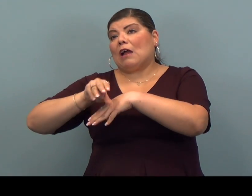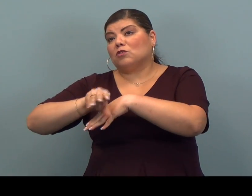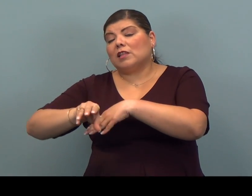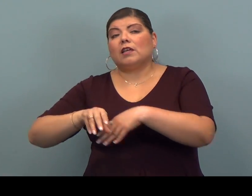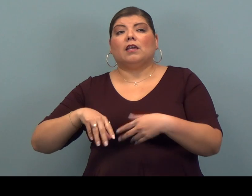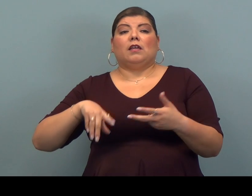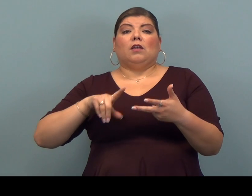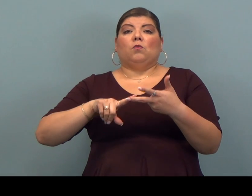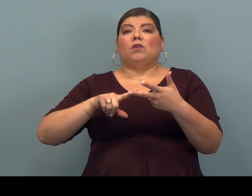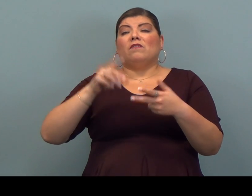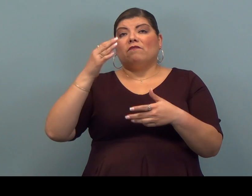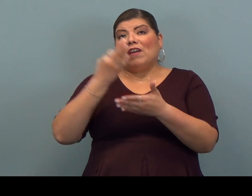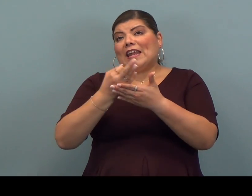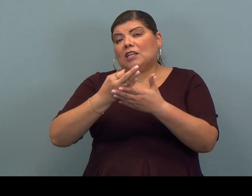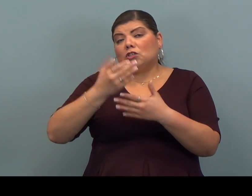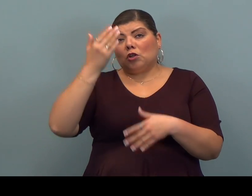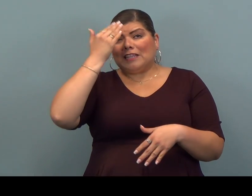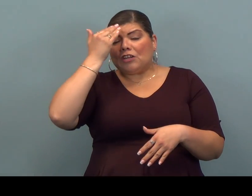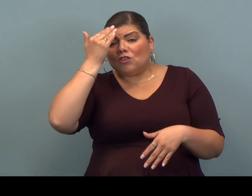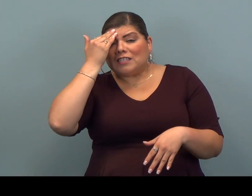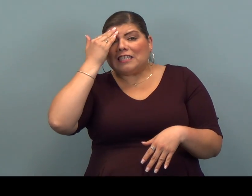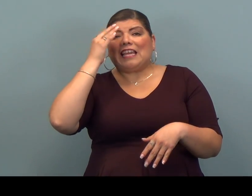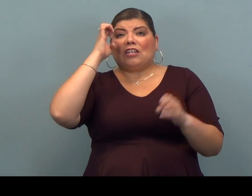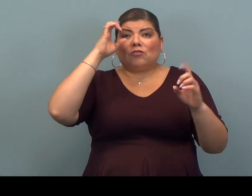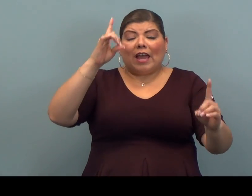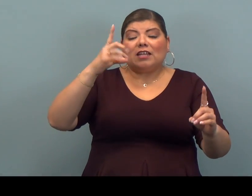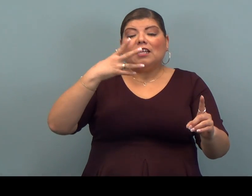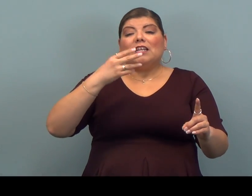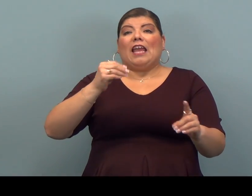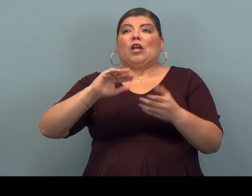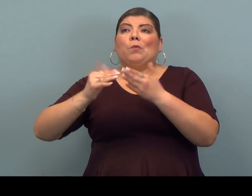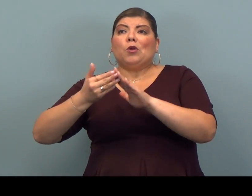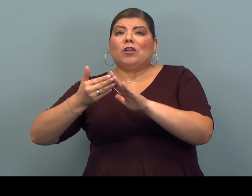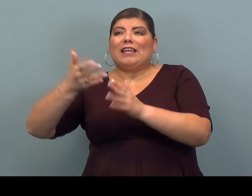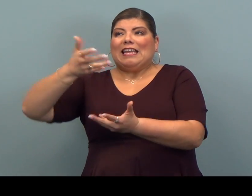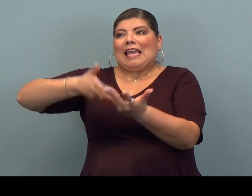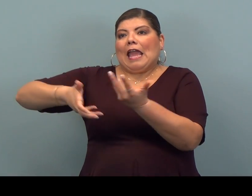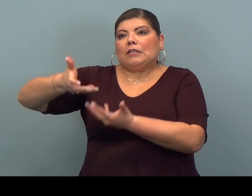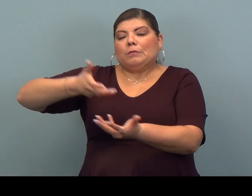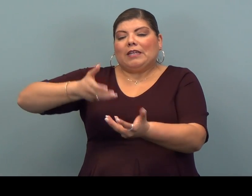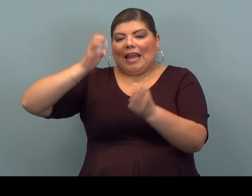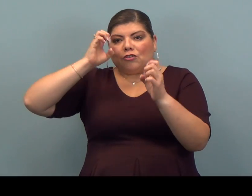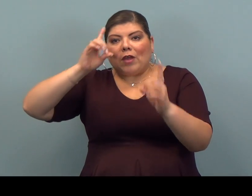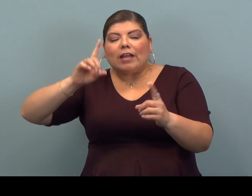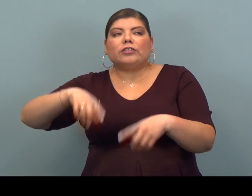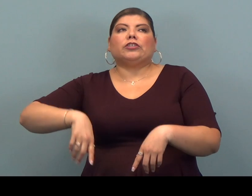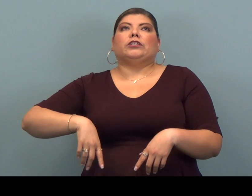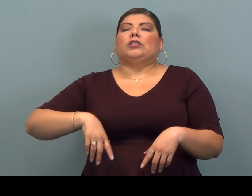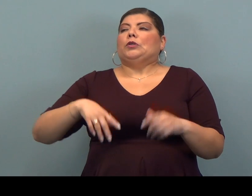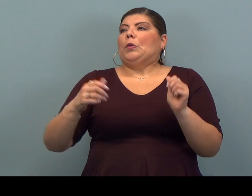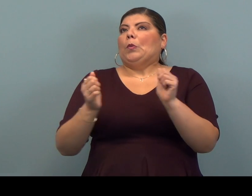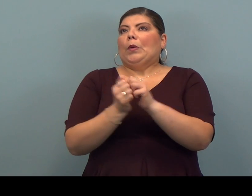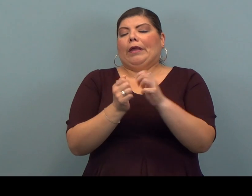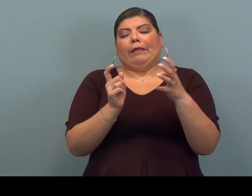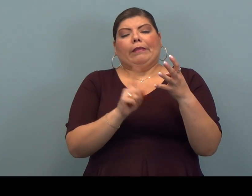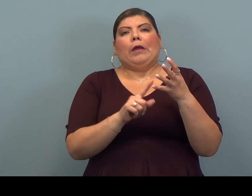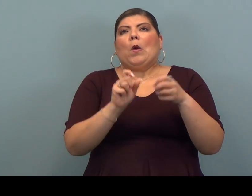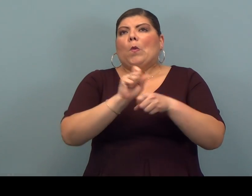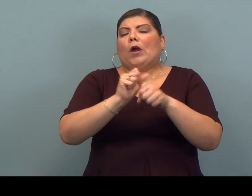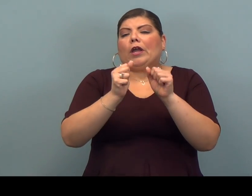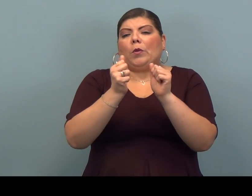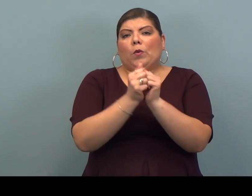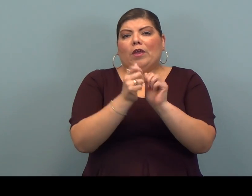with financial literacy education, with community engagement education, with